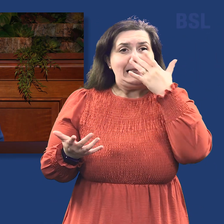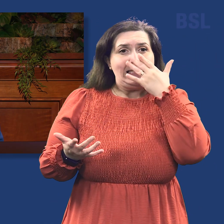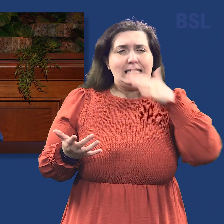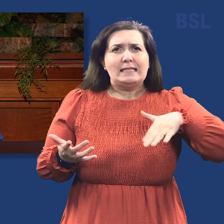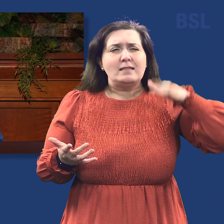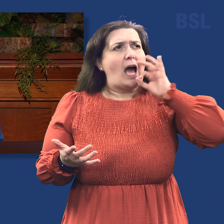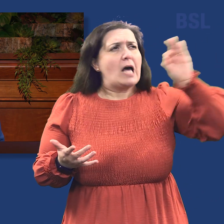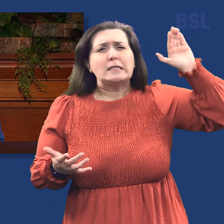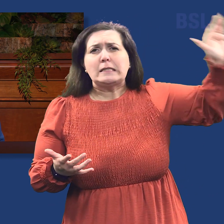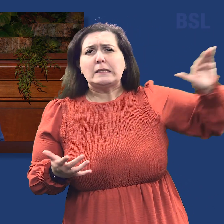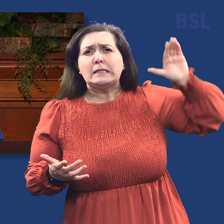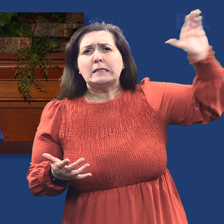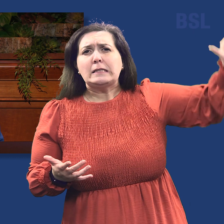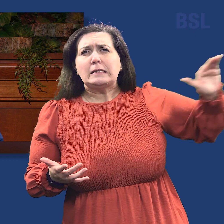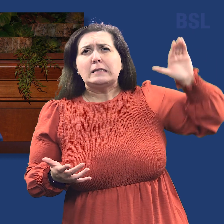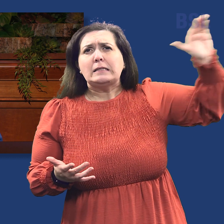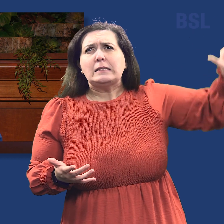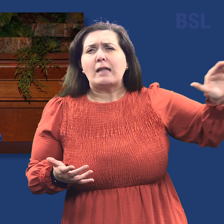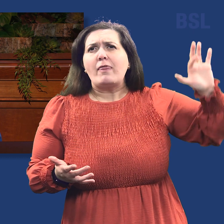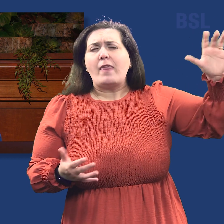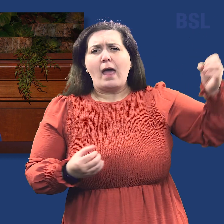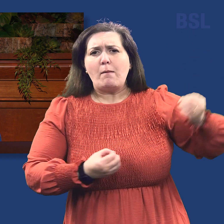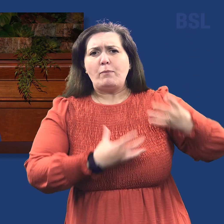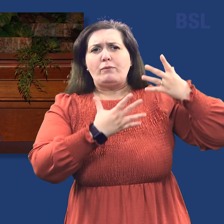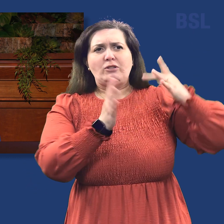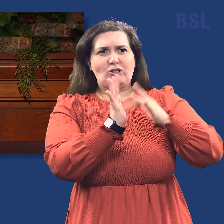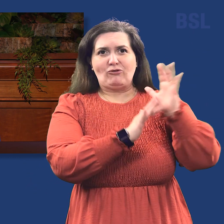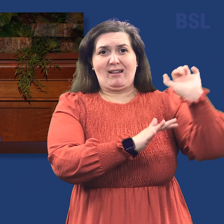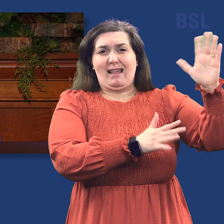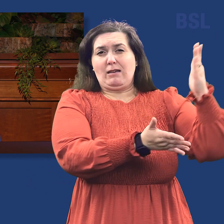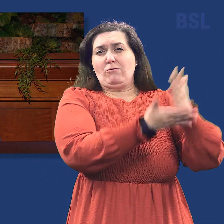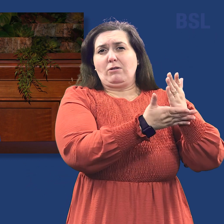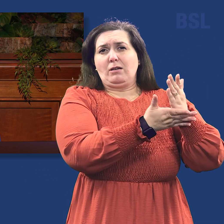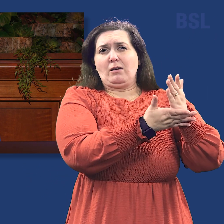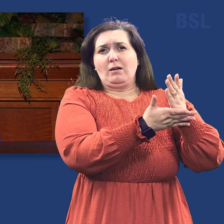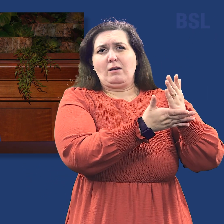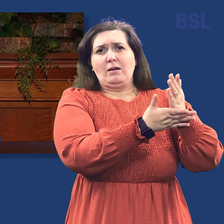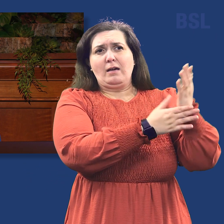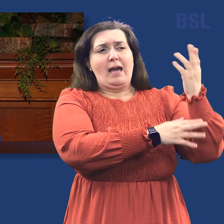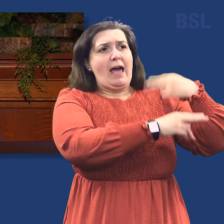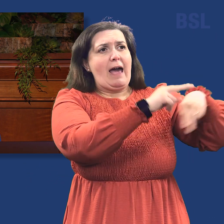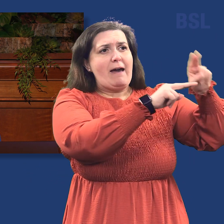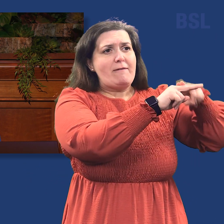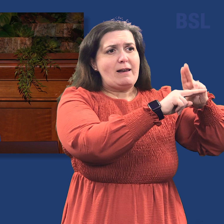asked. I did have glimpses of the reality of Jesus Christ, but Heavenly Father let me, in His wisdom,